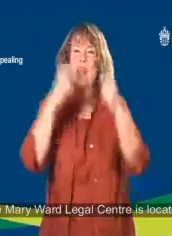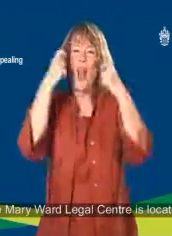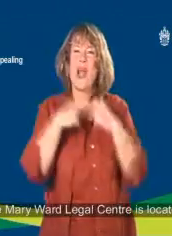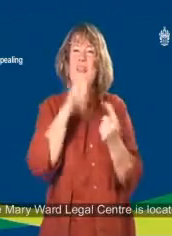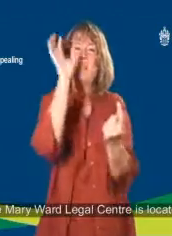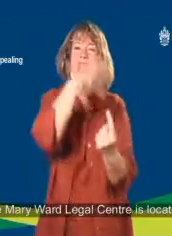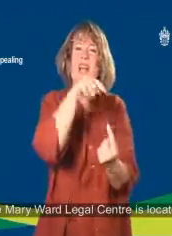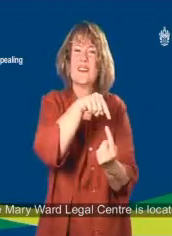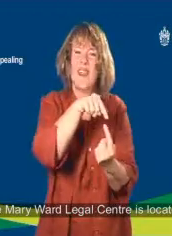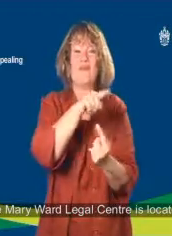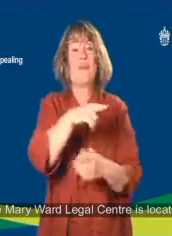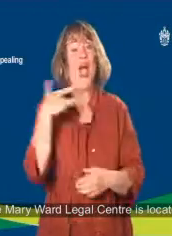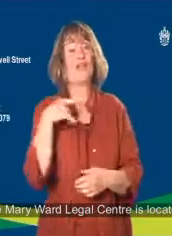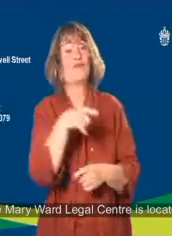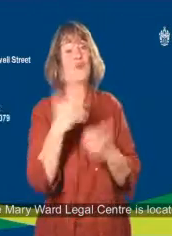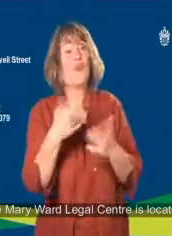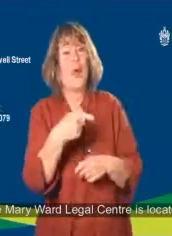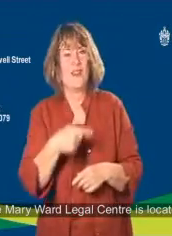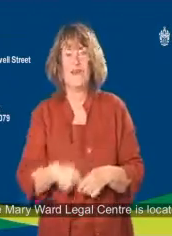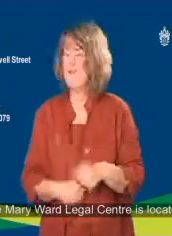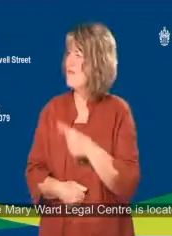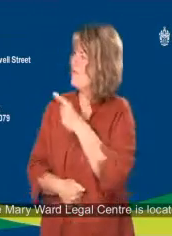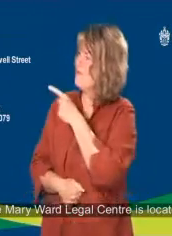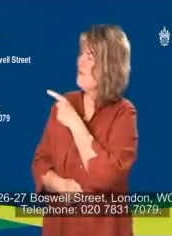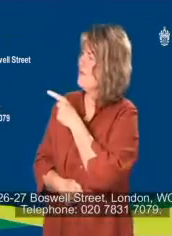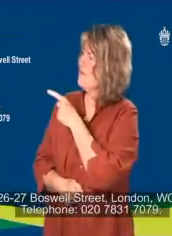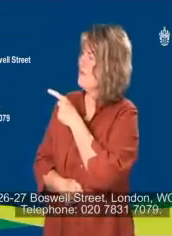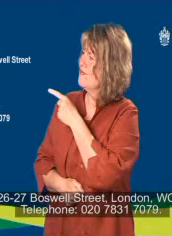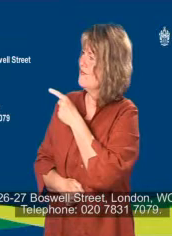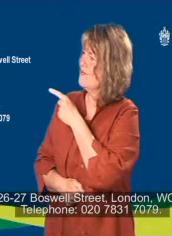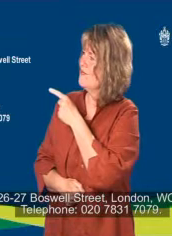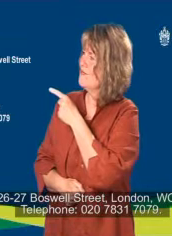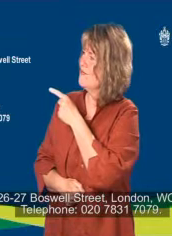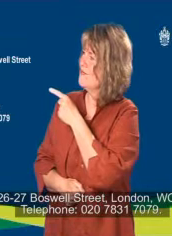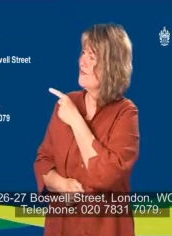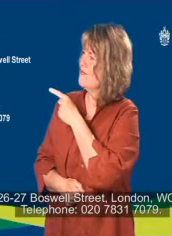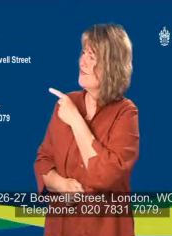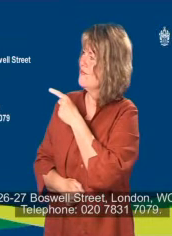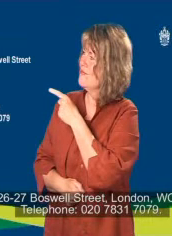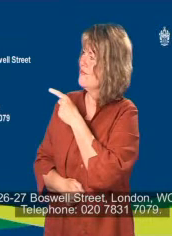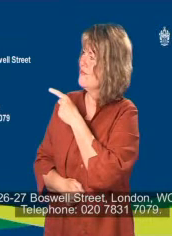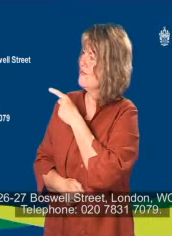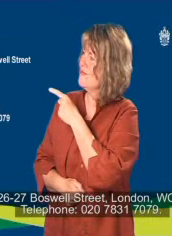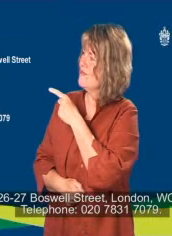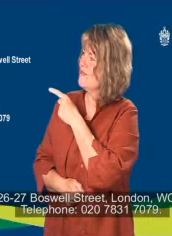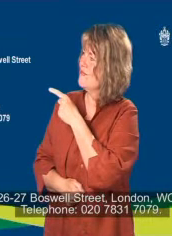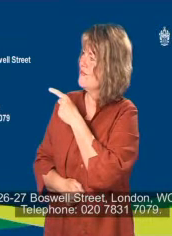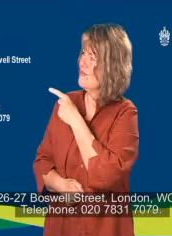The Mary Ward Legal Centre is located at 26-27 Boswell Street, London